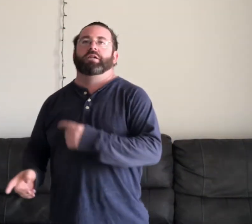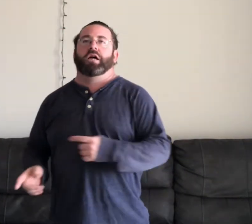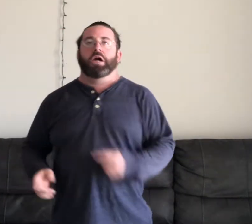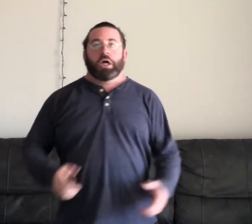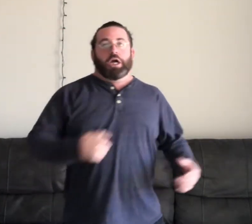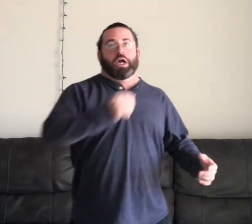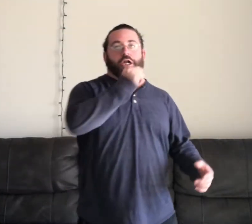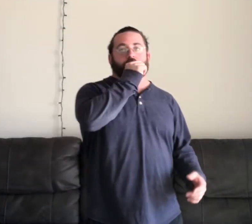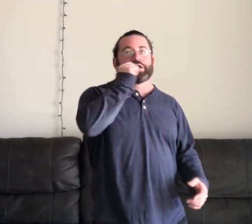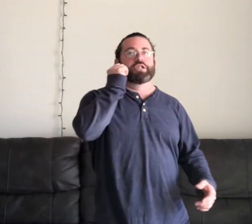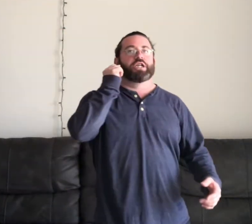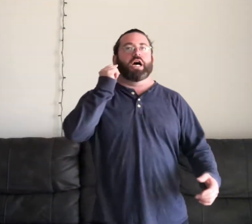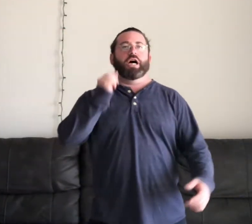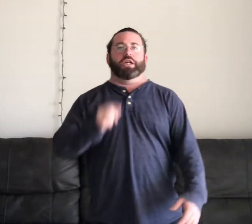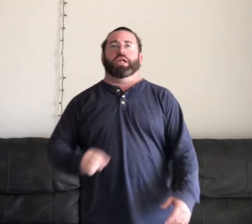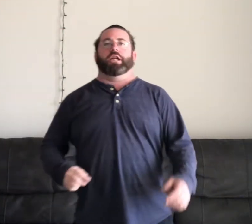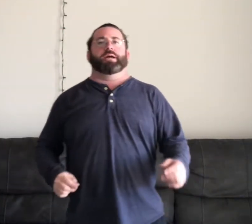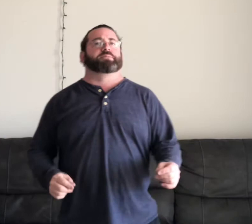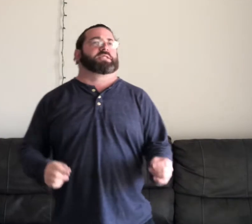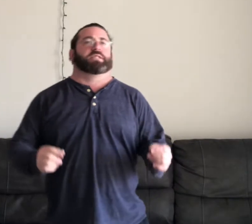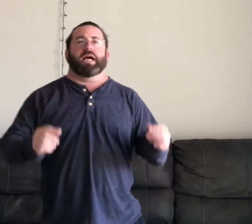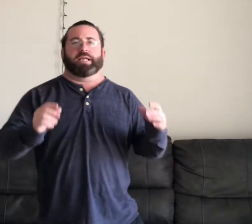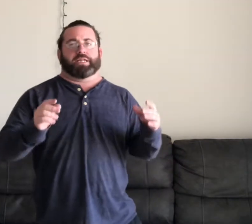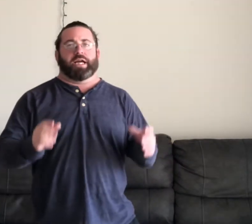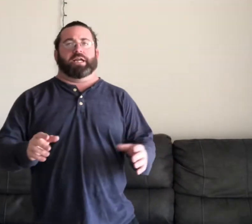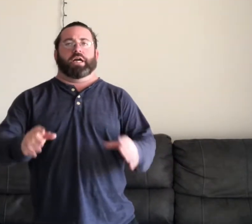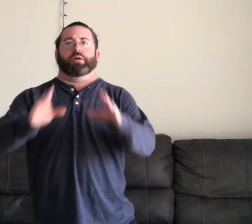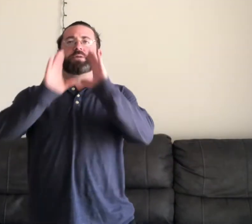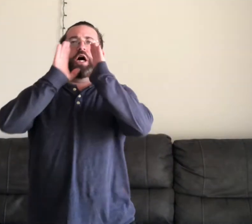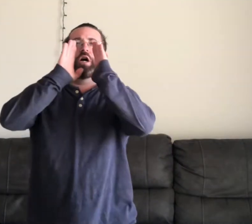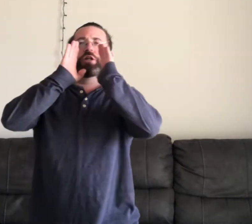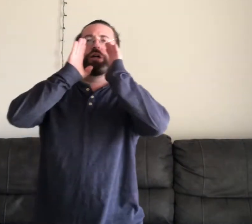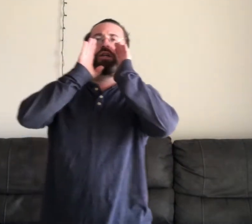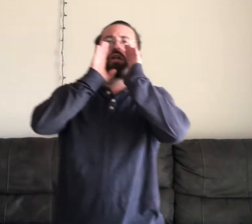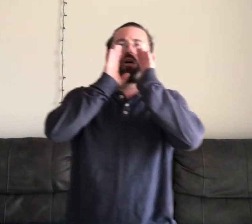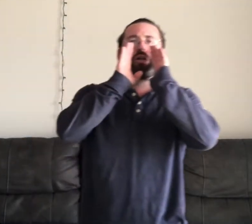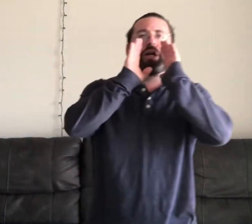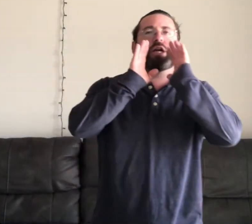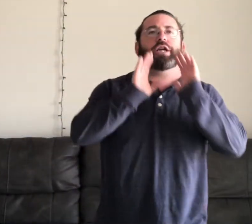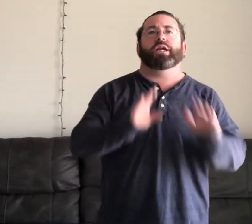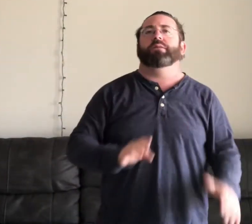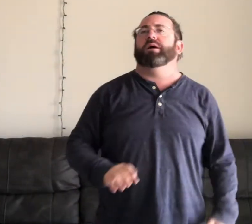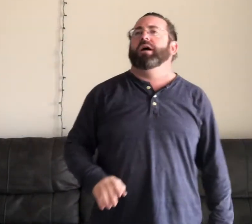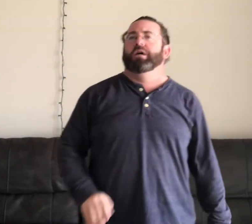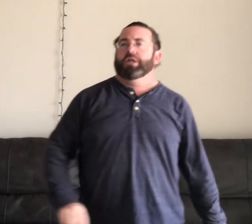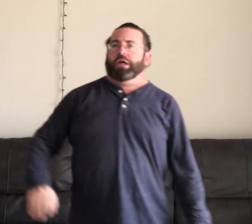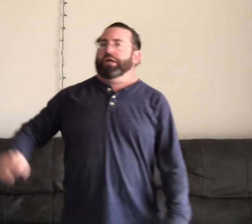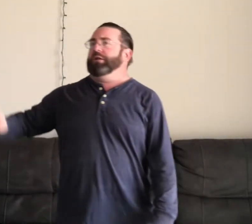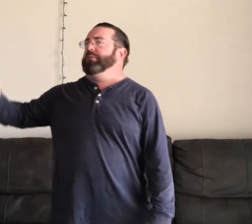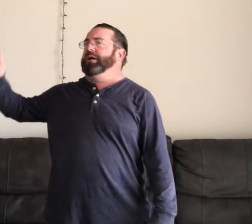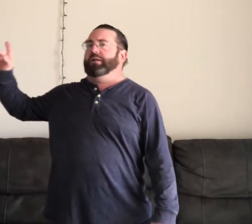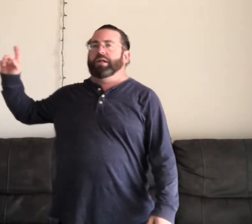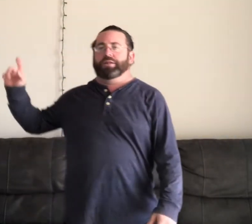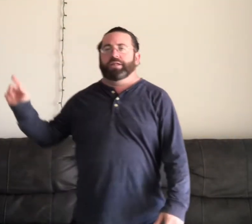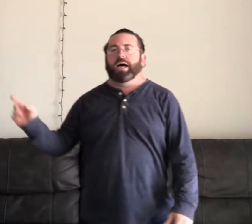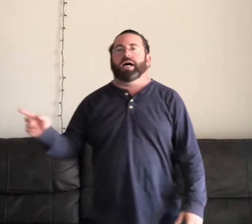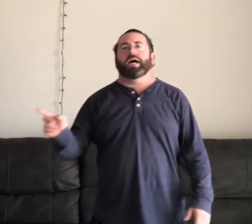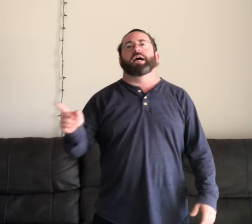And these are the limbs that can't help calling your name in the middle of the night.